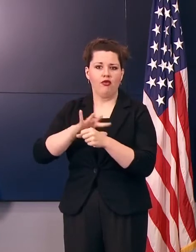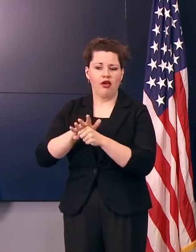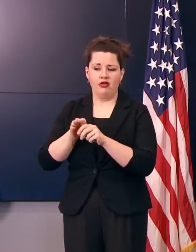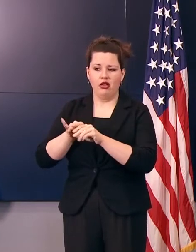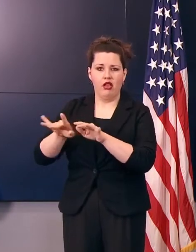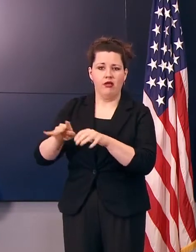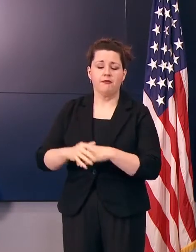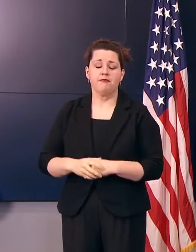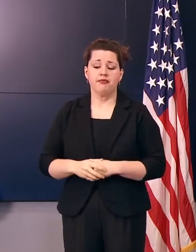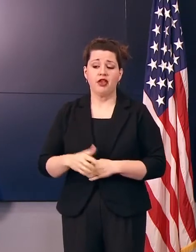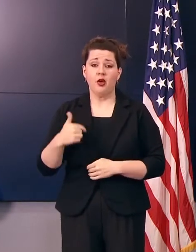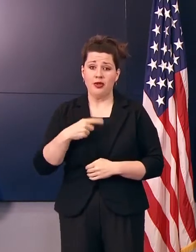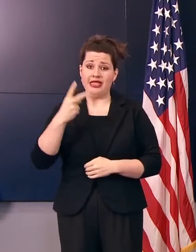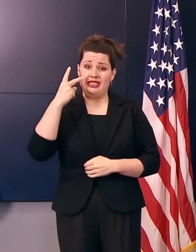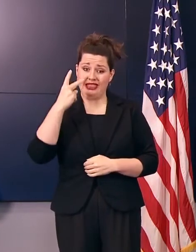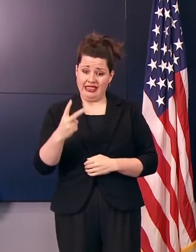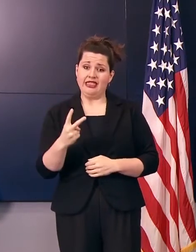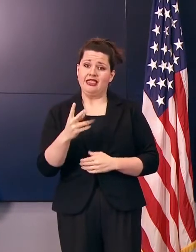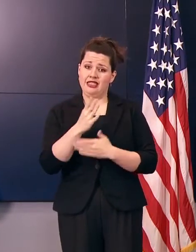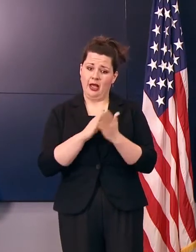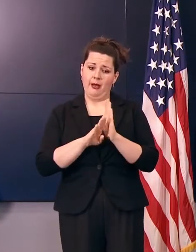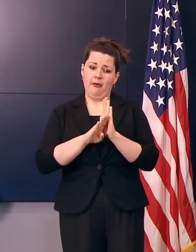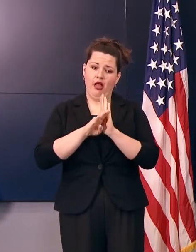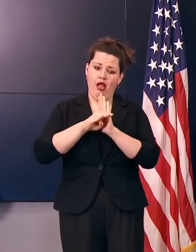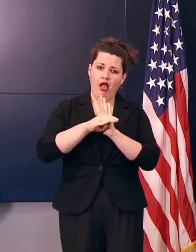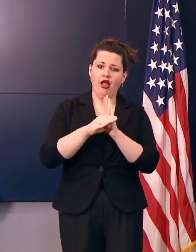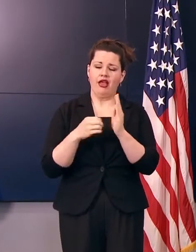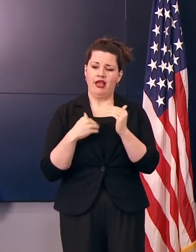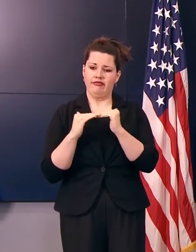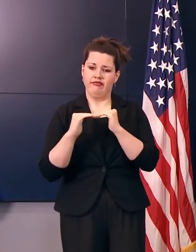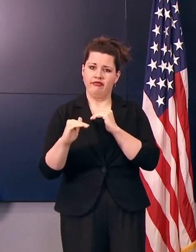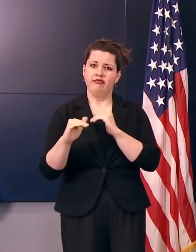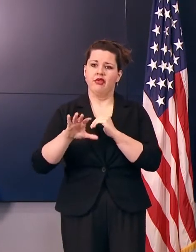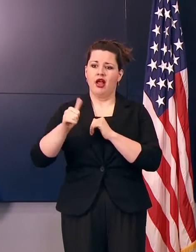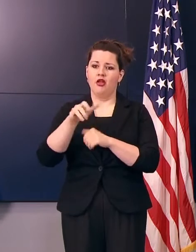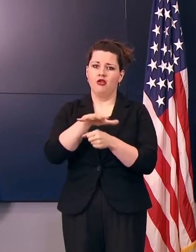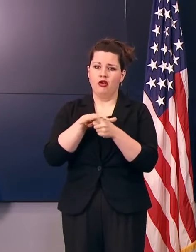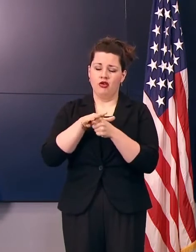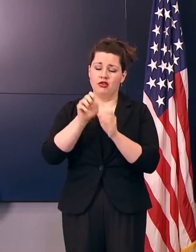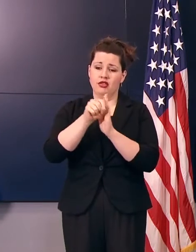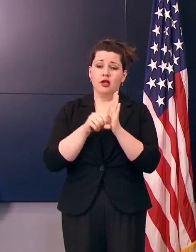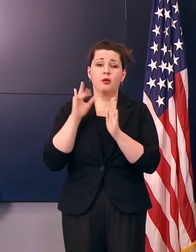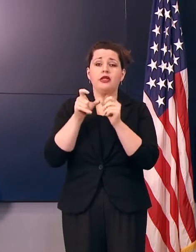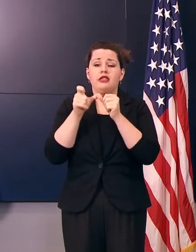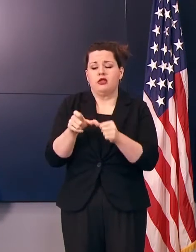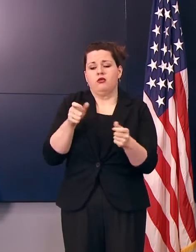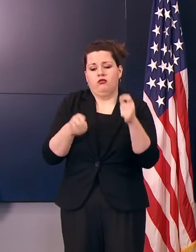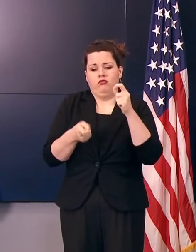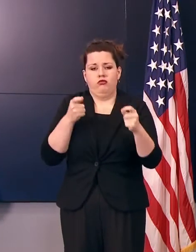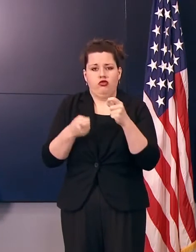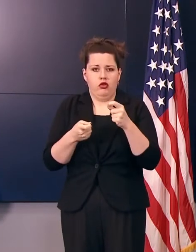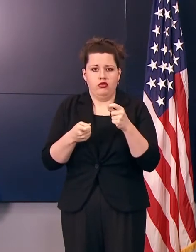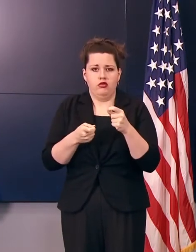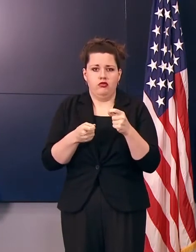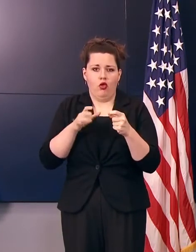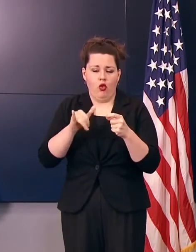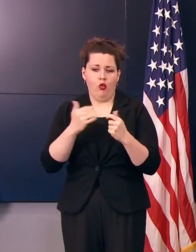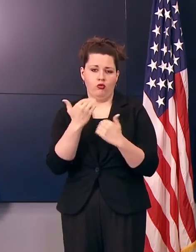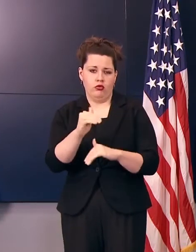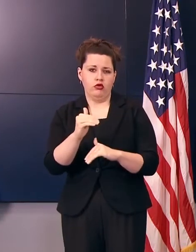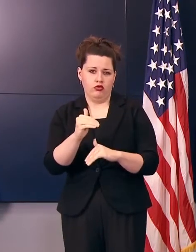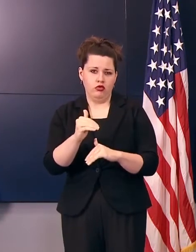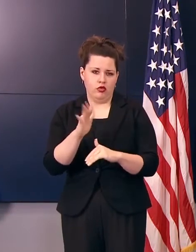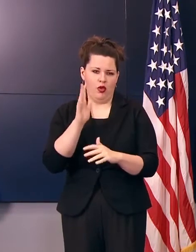As we see downward trends and stabilization in other areas of the state, we will continue to adjust the restrictions accordingly.